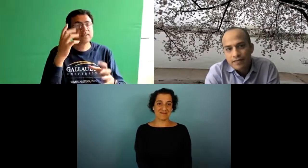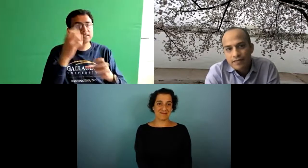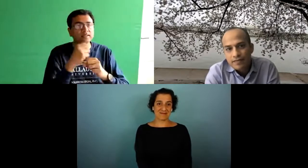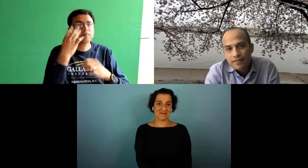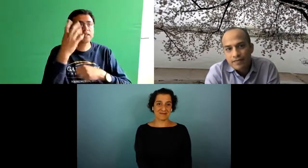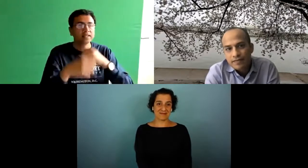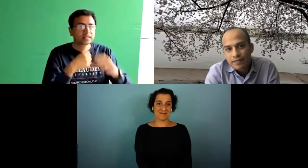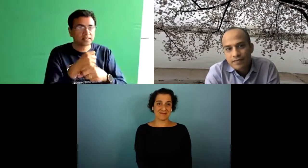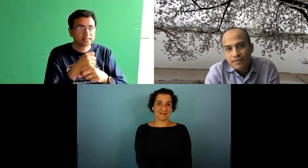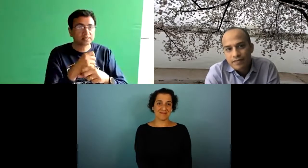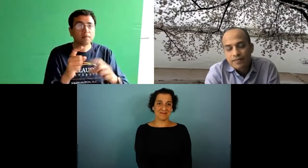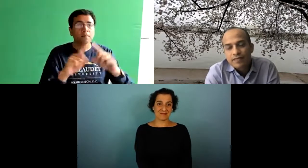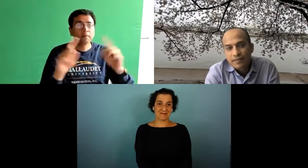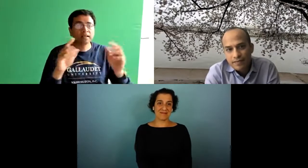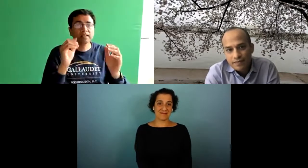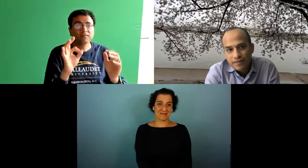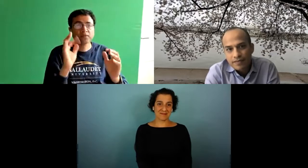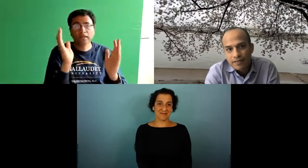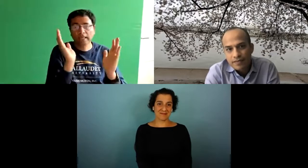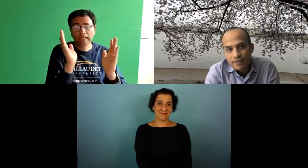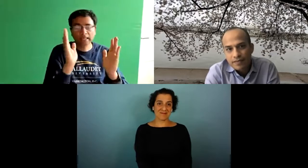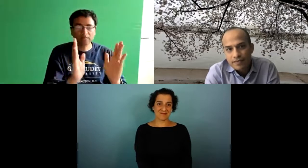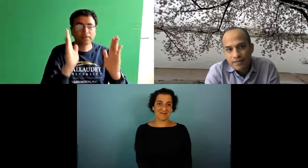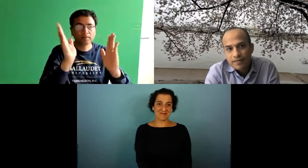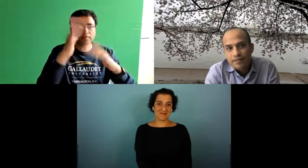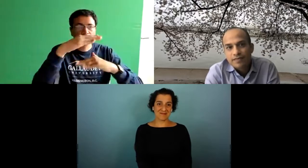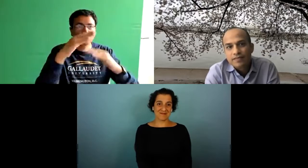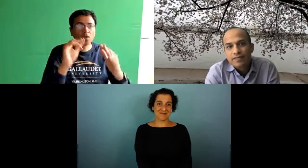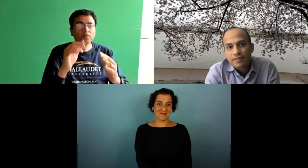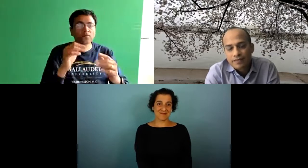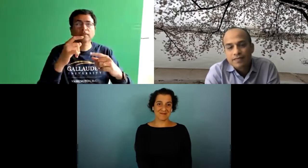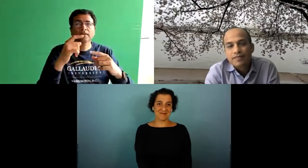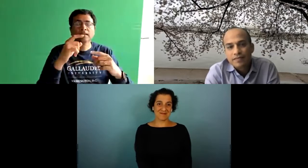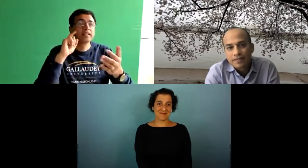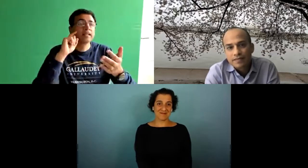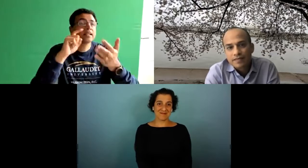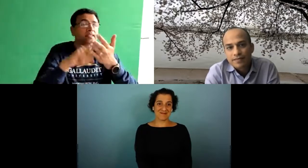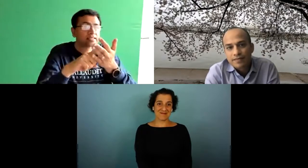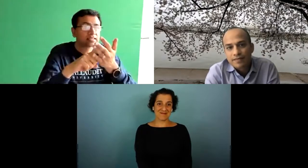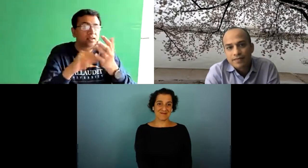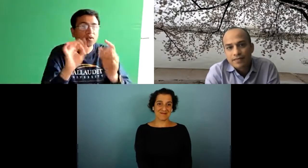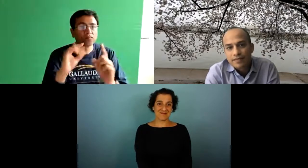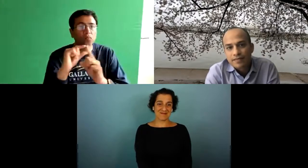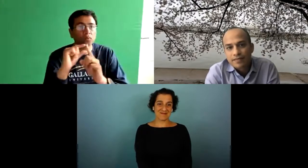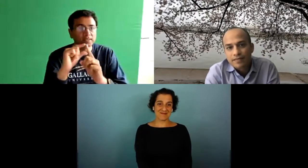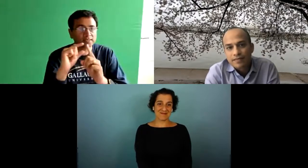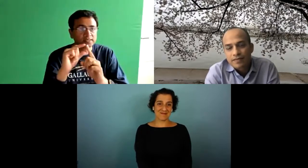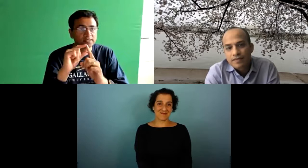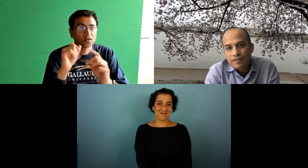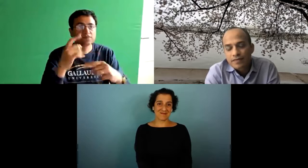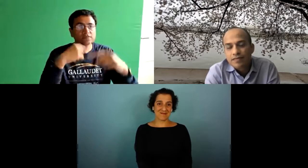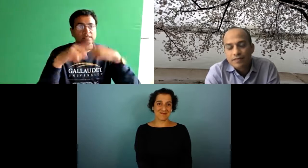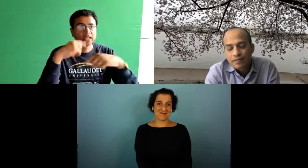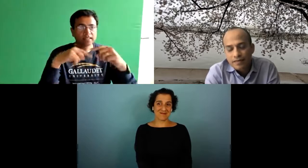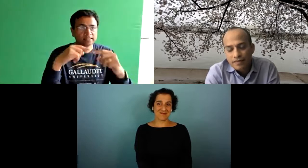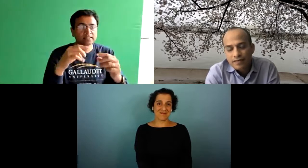and understanding tools have taken several years to get to where they are today but if we at least just focus